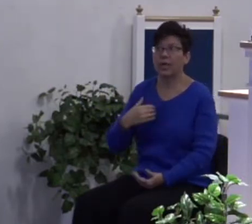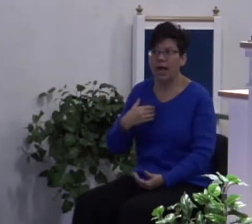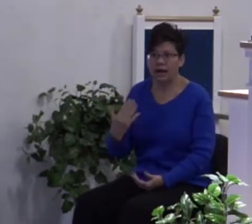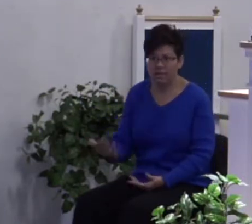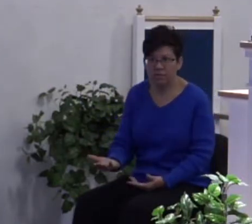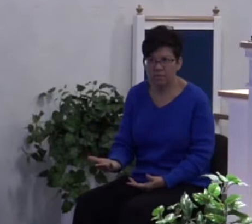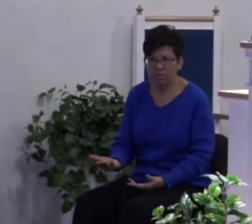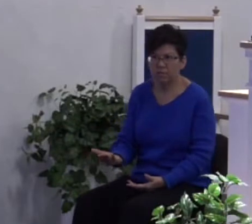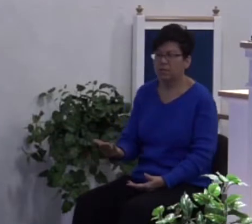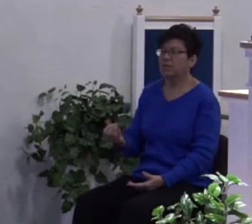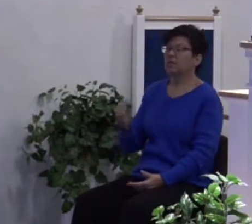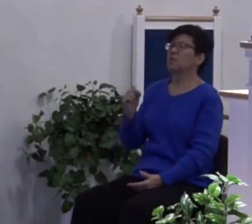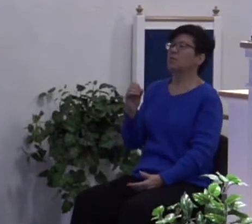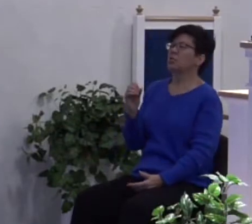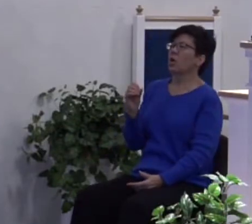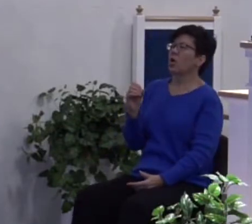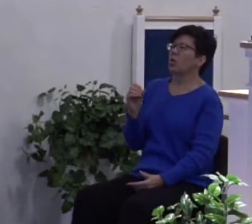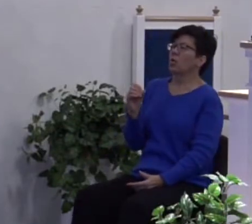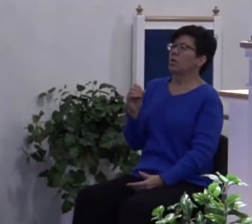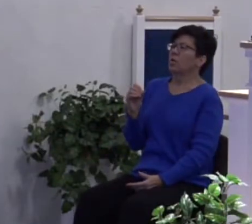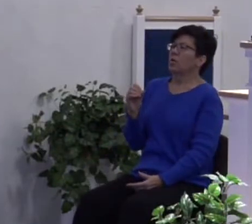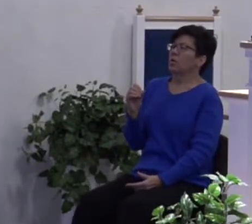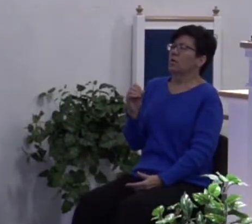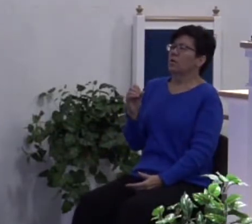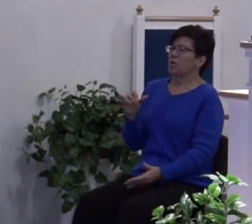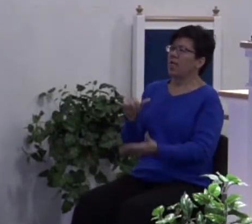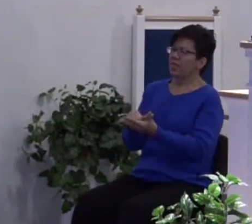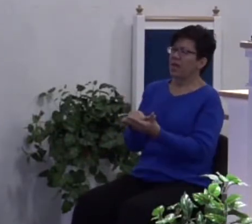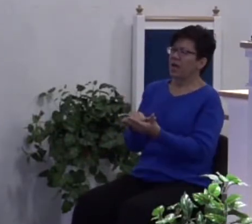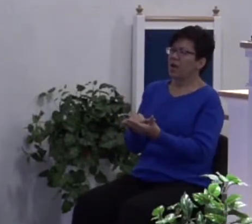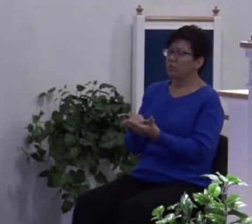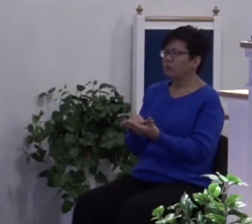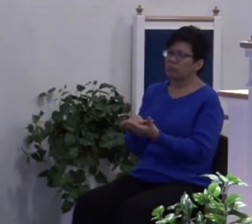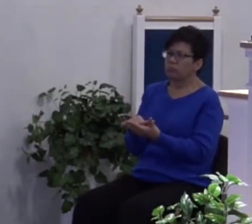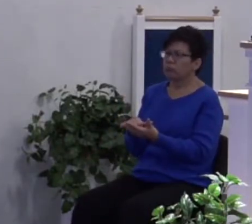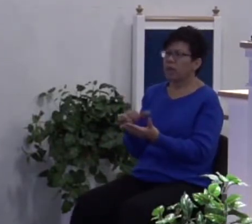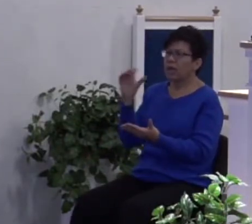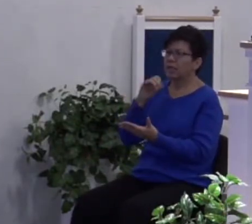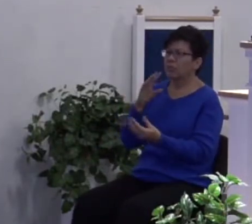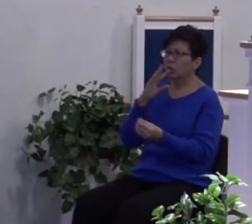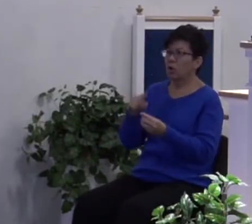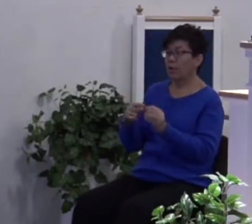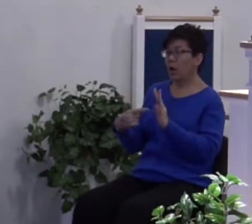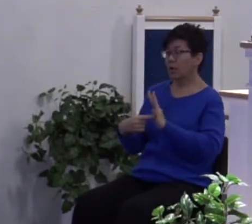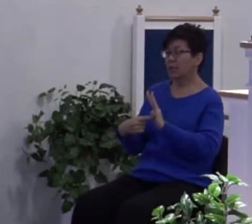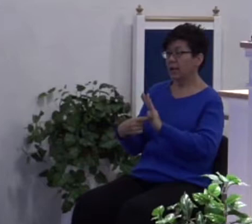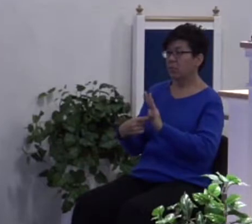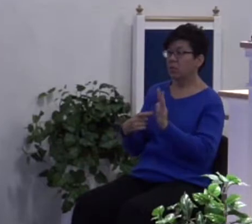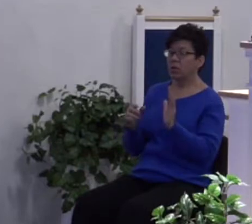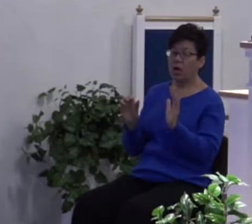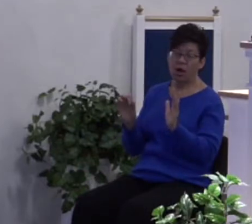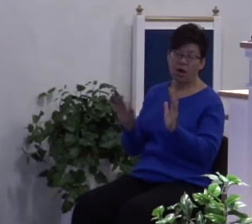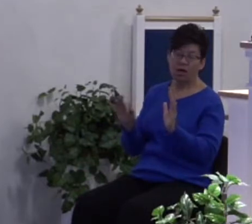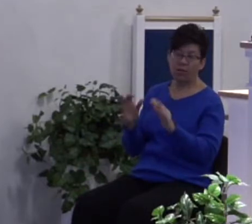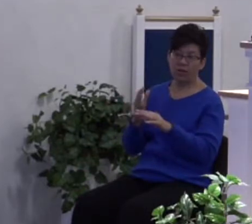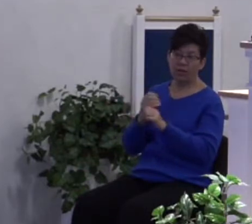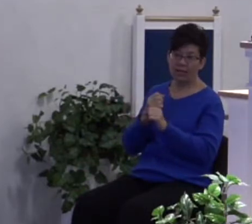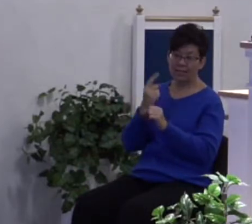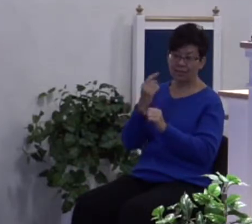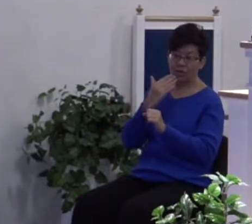And so that is, I guess if you want to talk about an example of getting something good from something